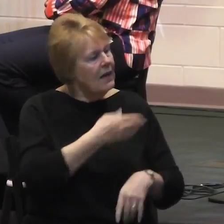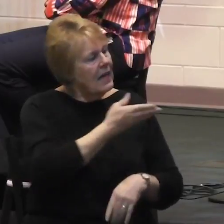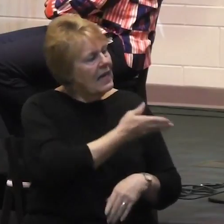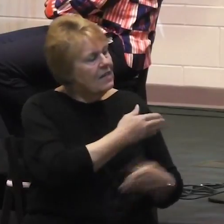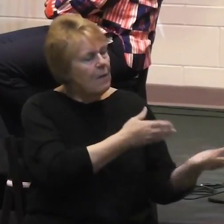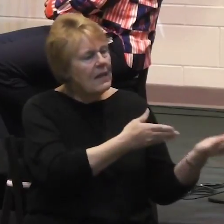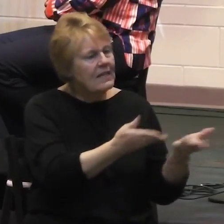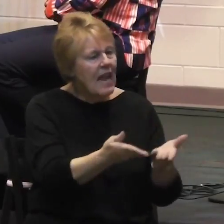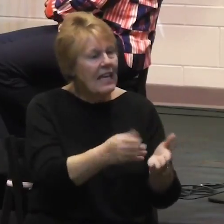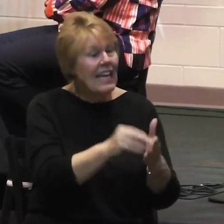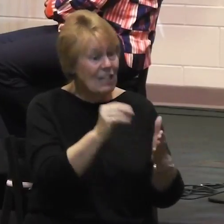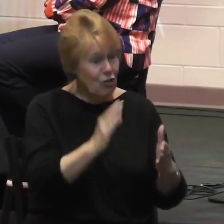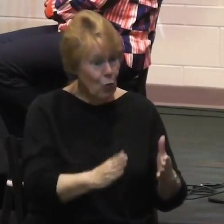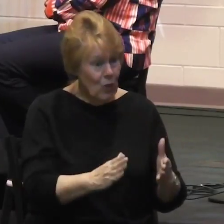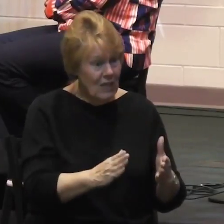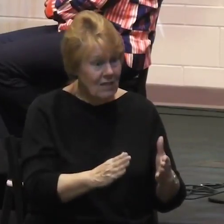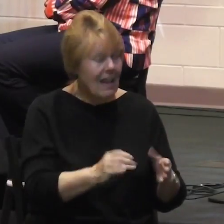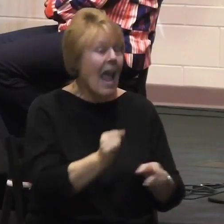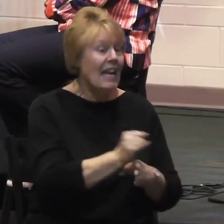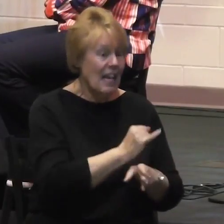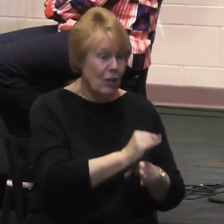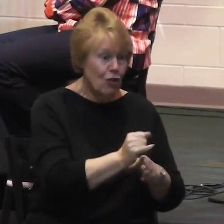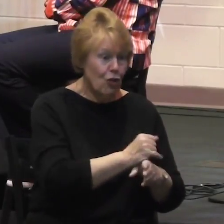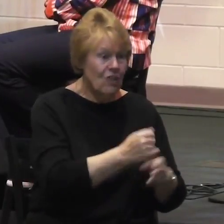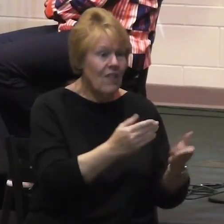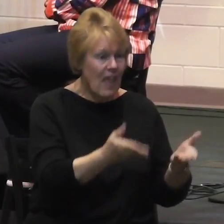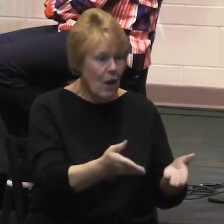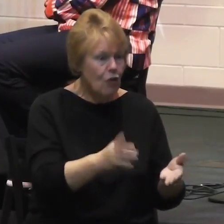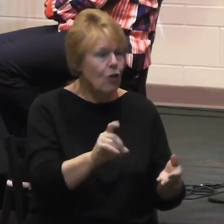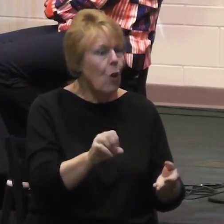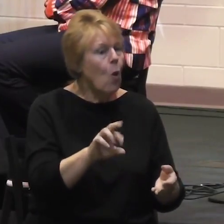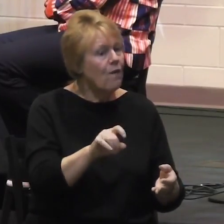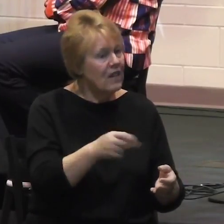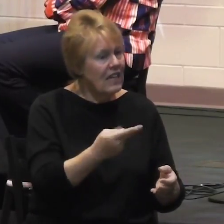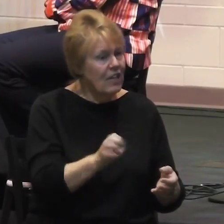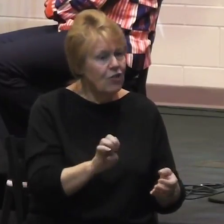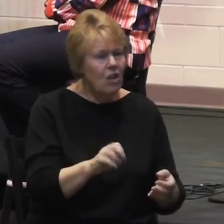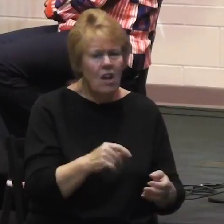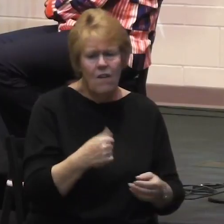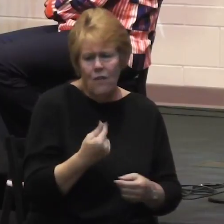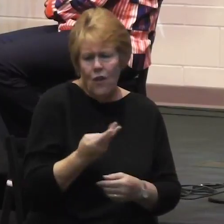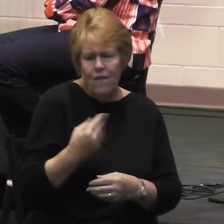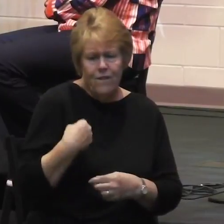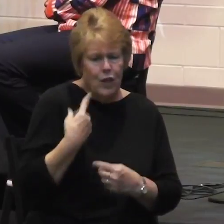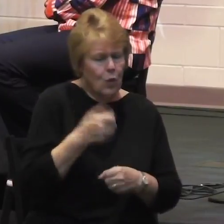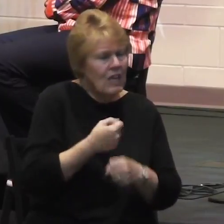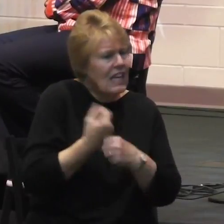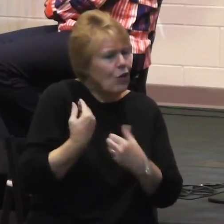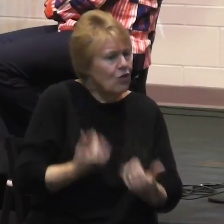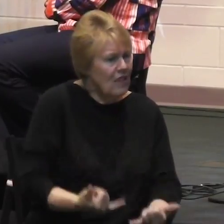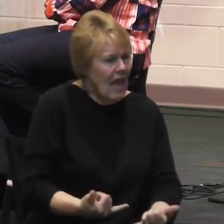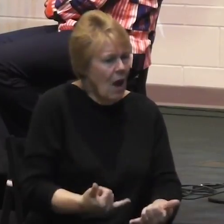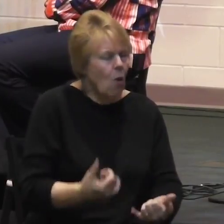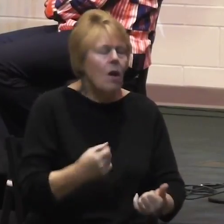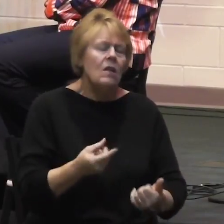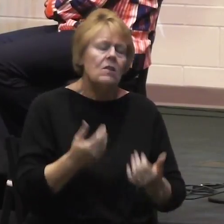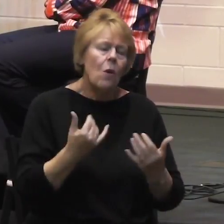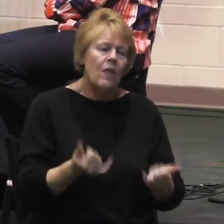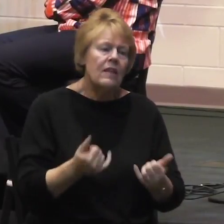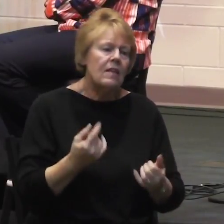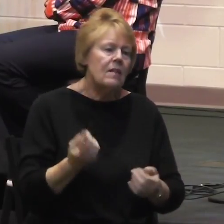training for a few years now. And so even this week, something you pray about, Carl and I and Maisha were